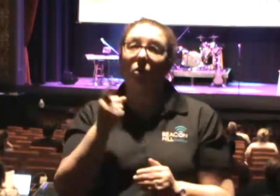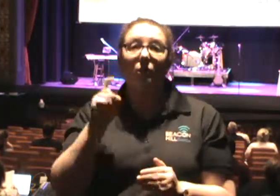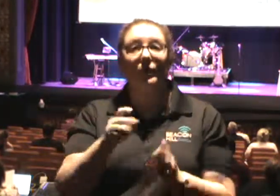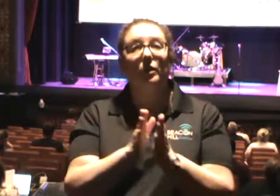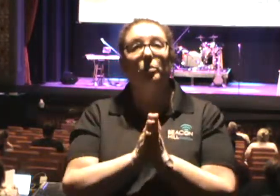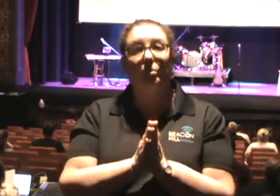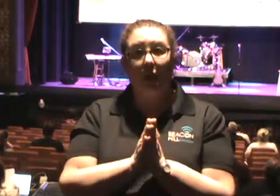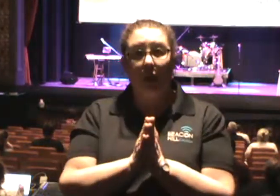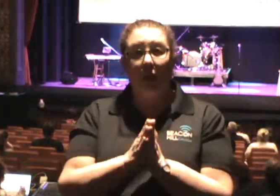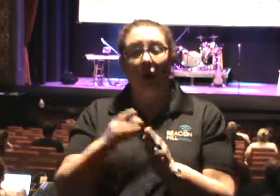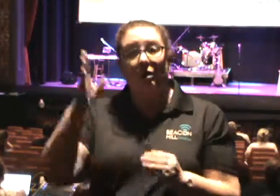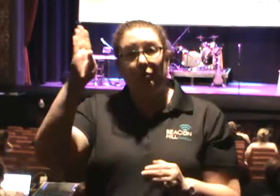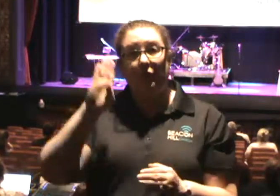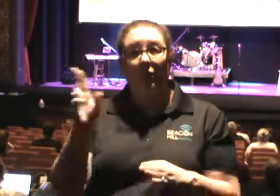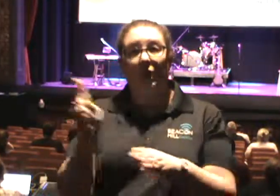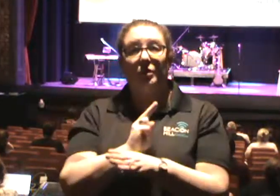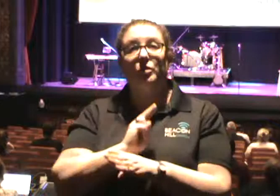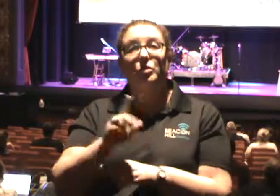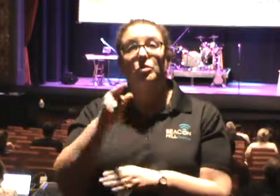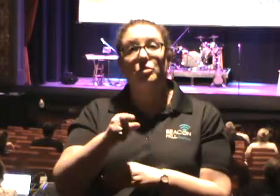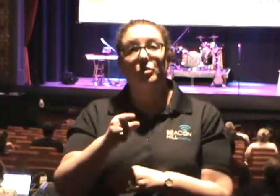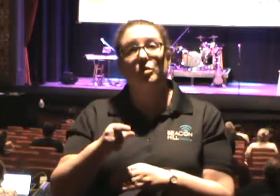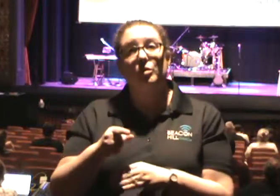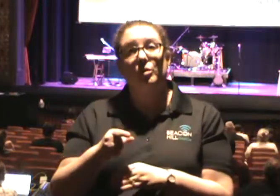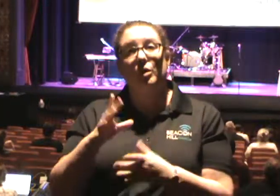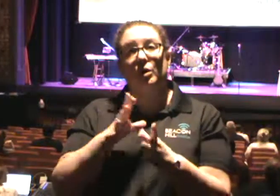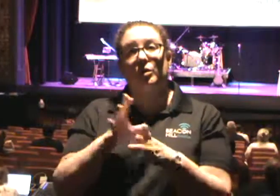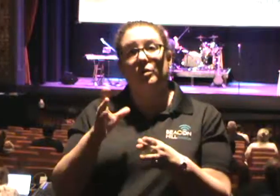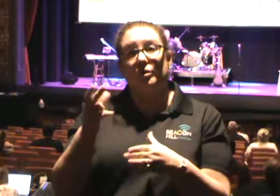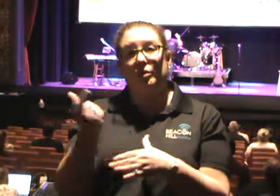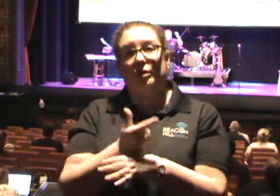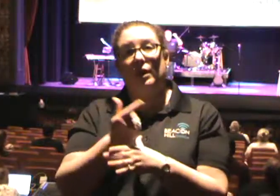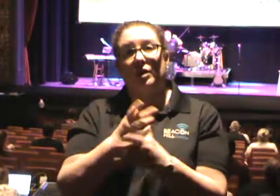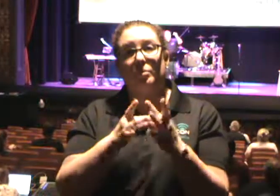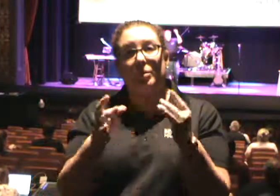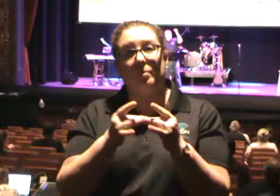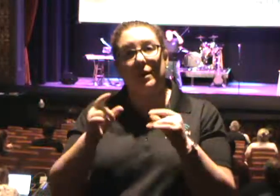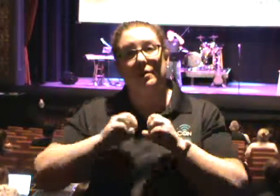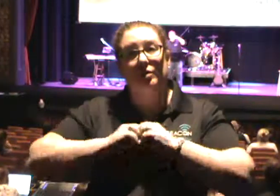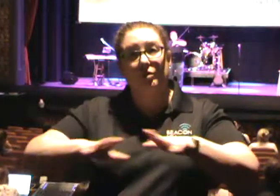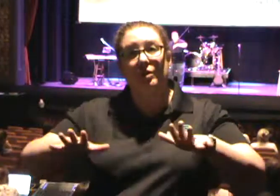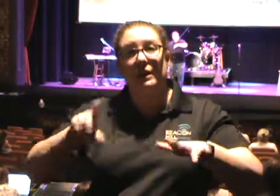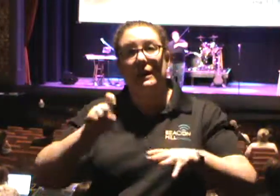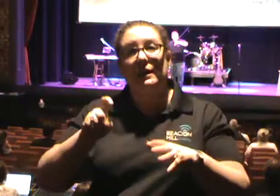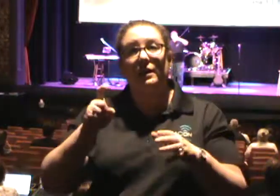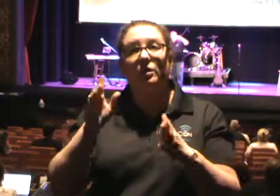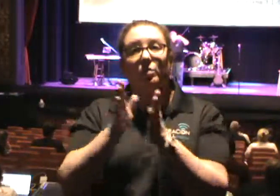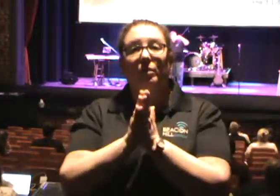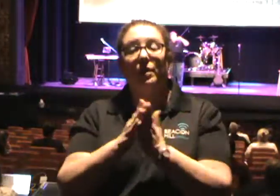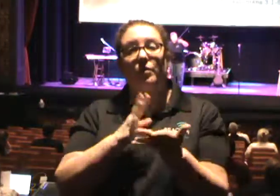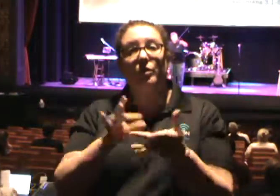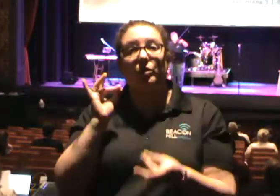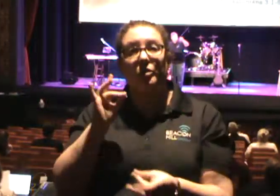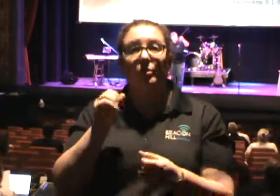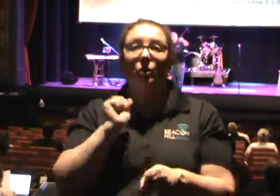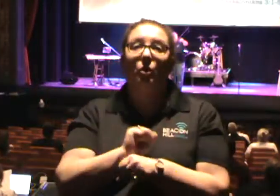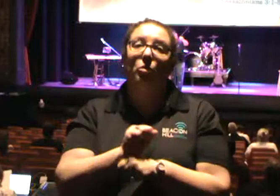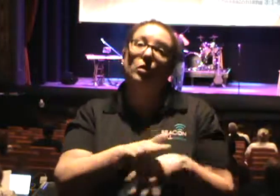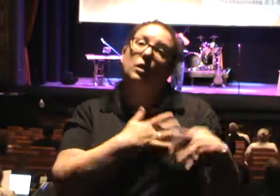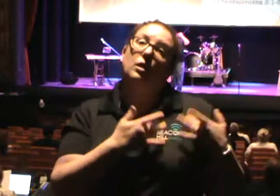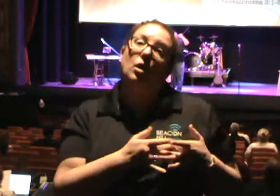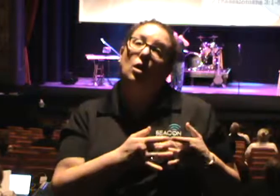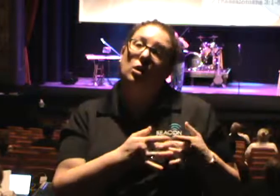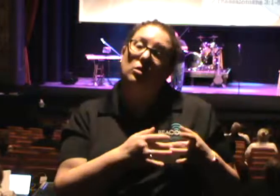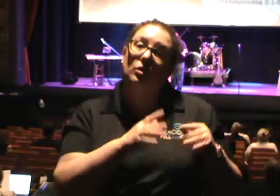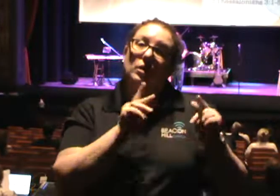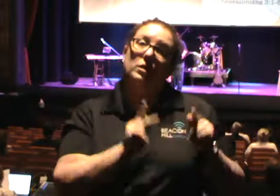pray for God to use you to get the Gospel message out, you need to pray for the Holy Spirit to work in the hearts of the ones